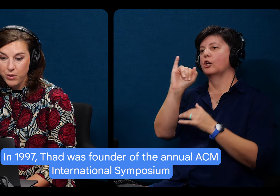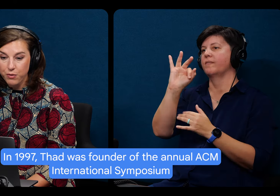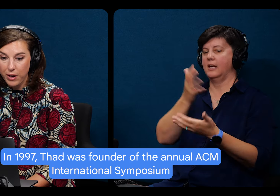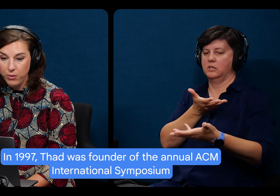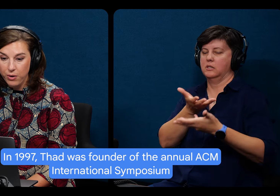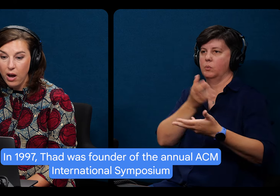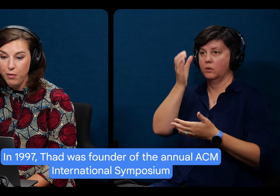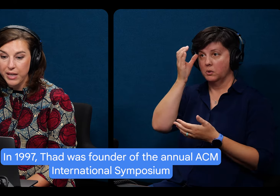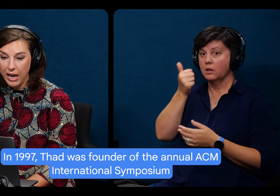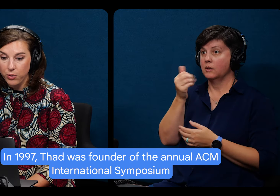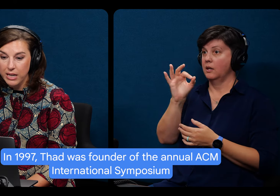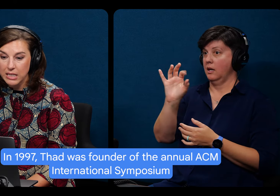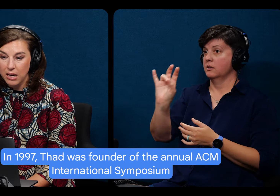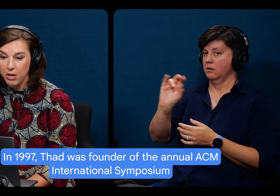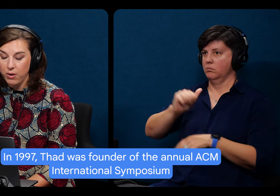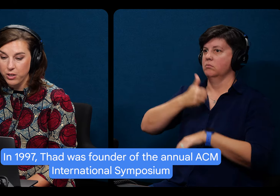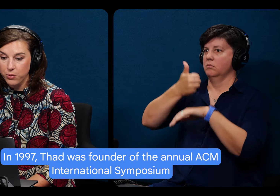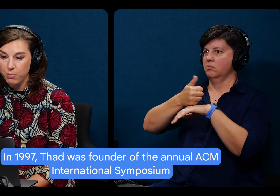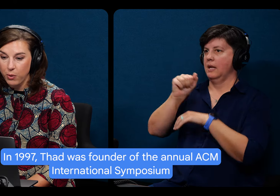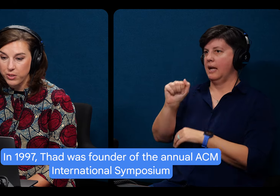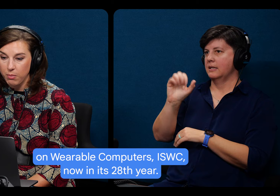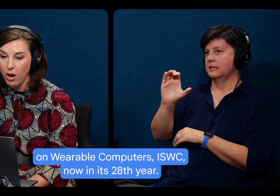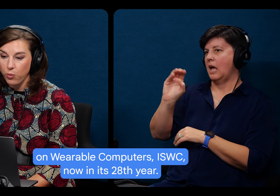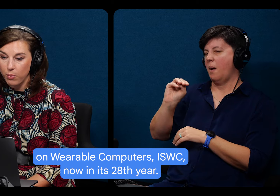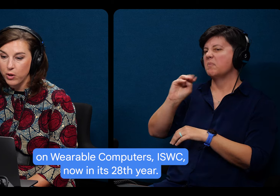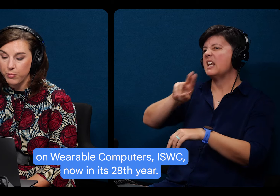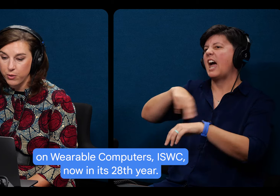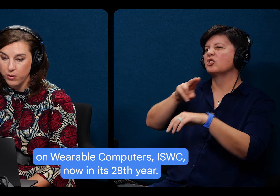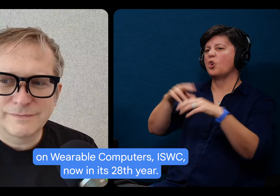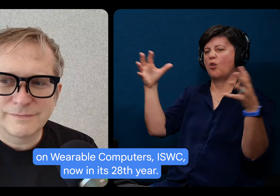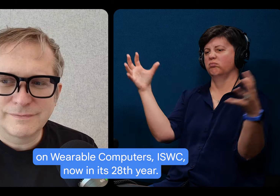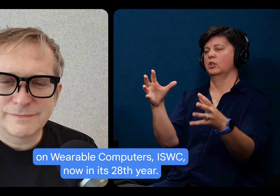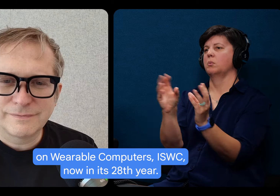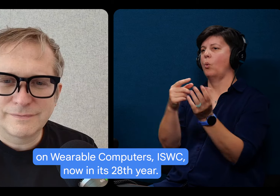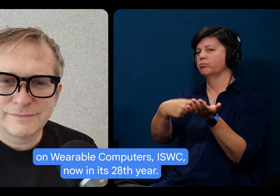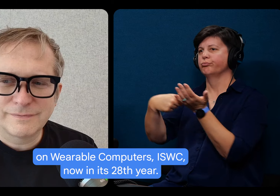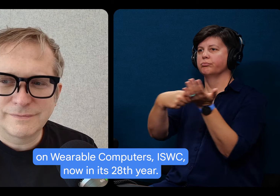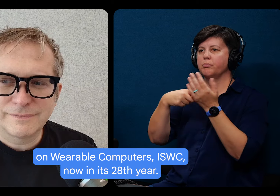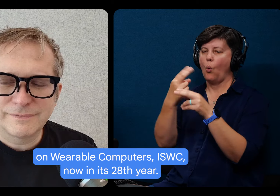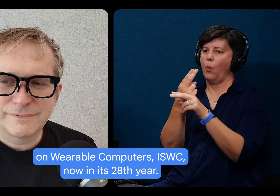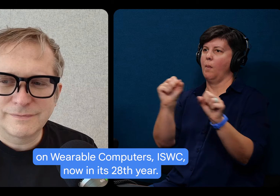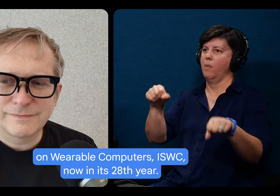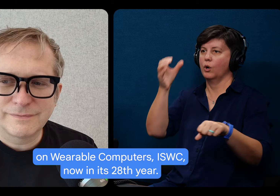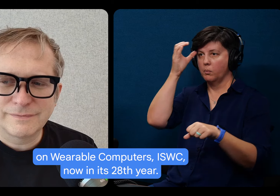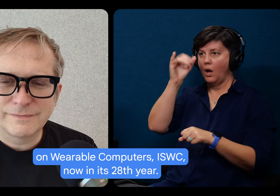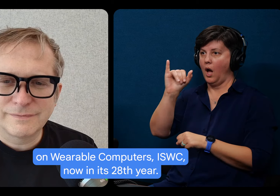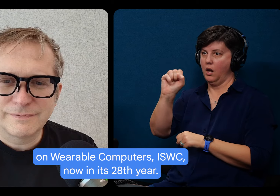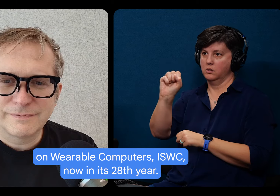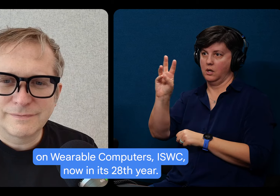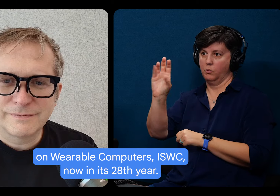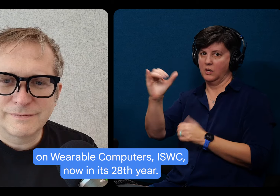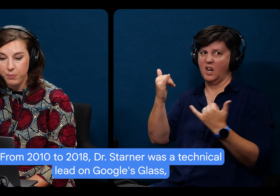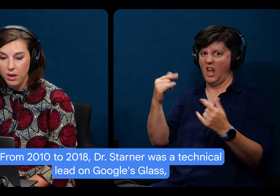Thad was founder of the annual ACM International Symposium on Wearable Computers, ISWC, now in its